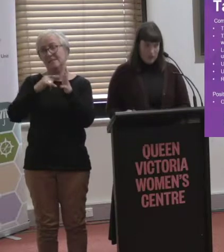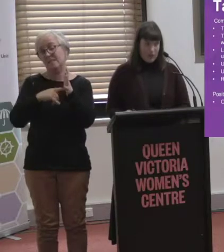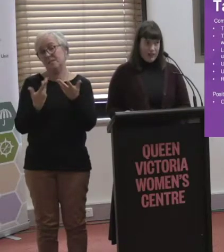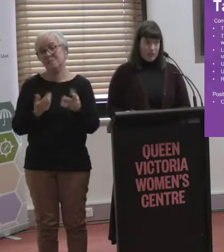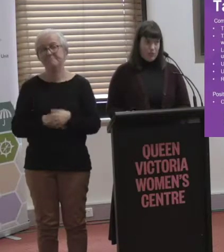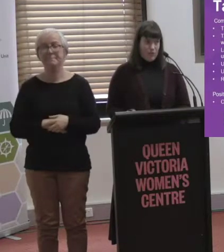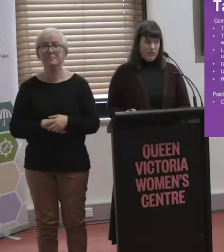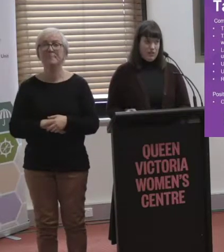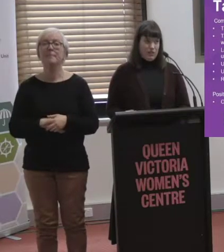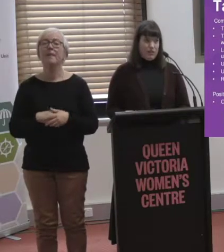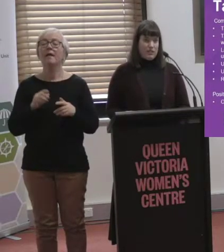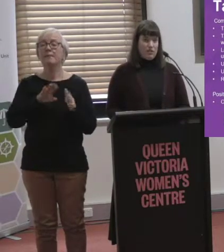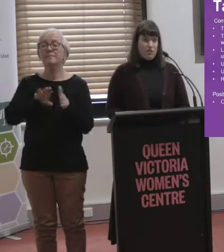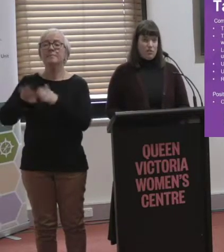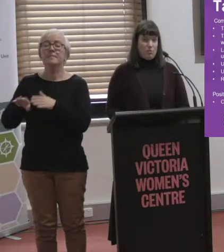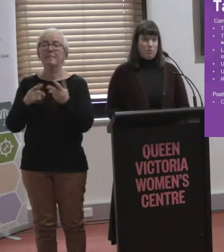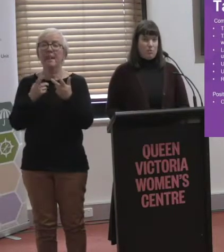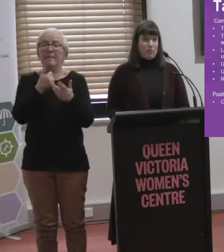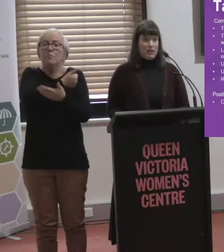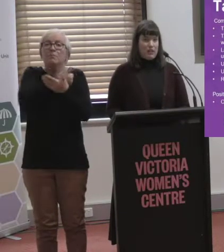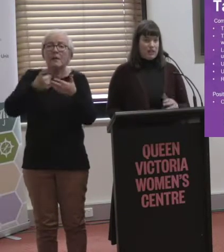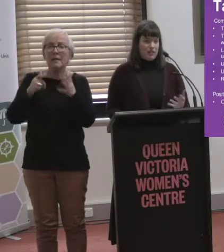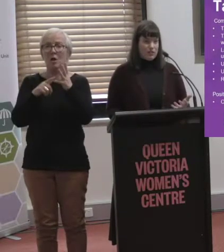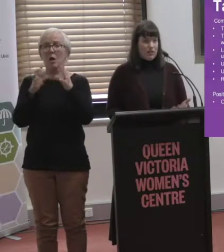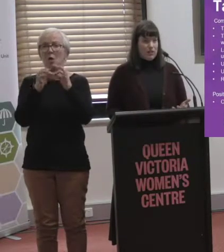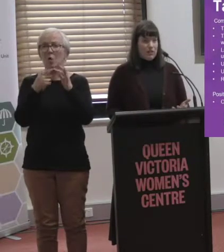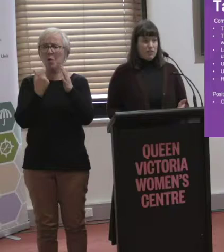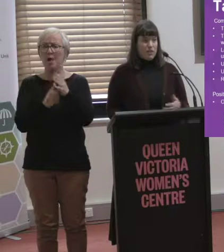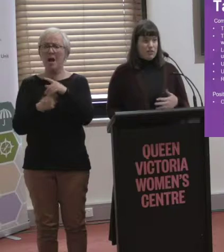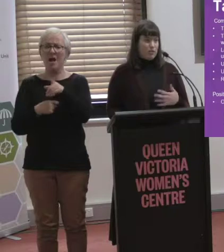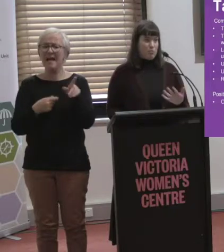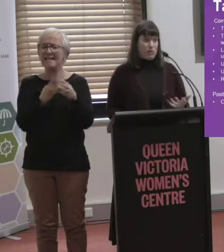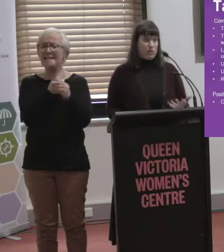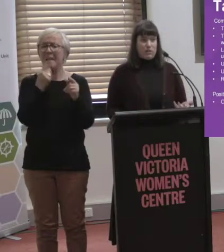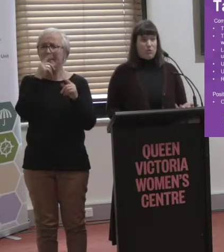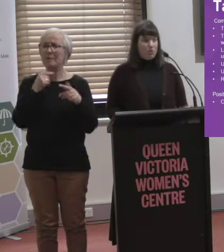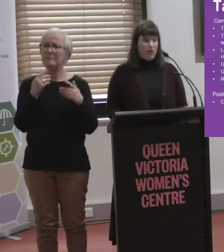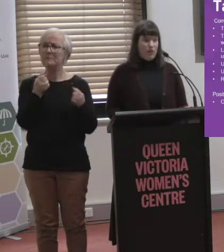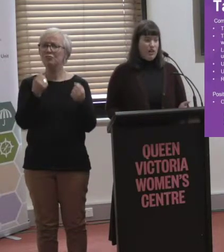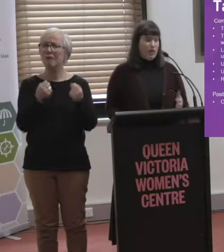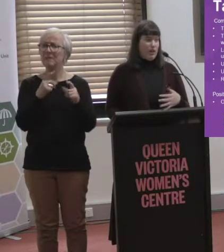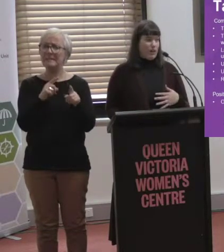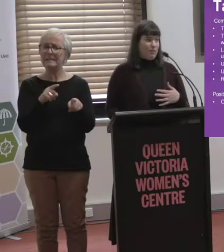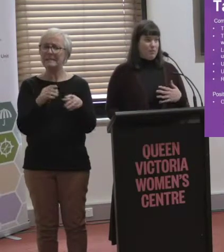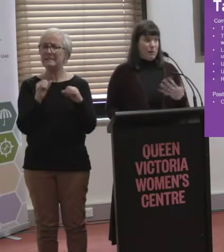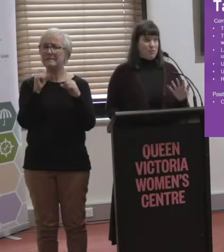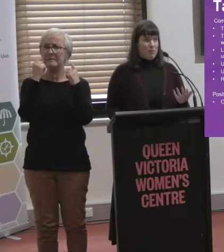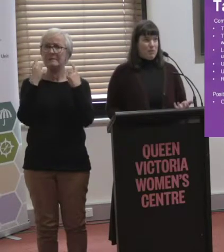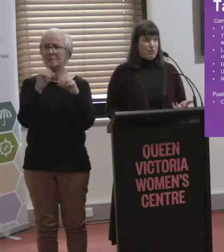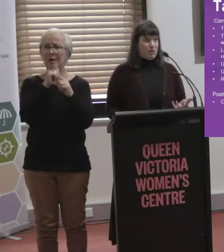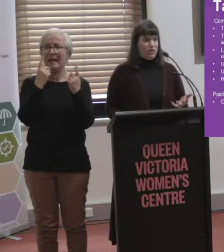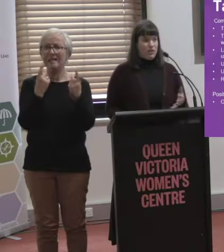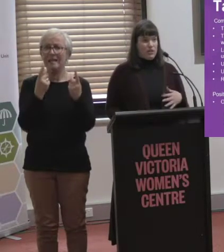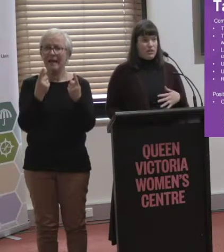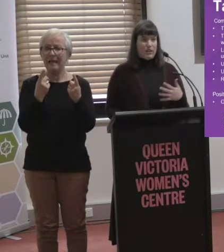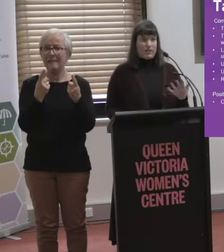And then in regular Ubers, there was issues with disability... Understanding of disability. There are lots of people, as you would all know, who perhaps are